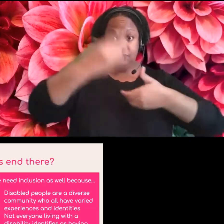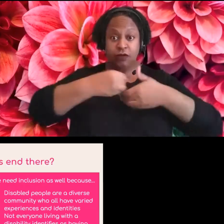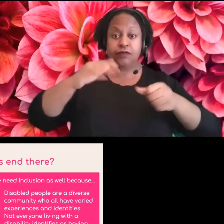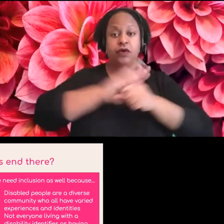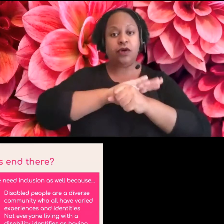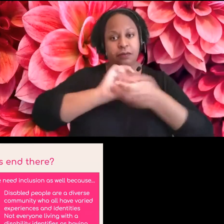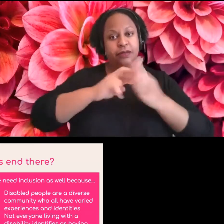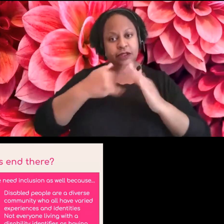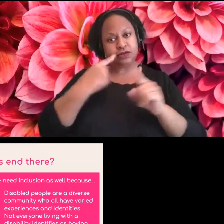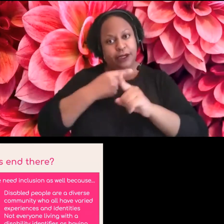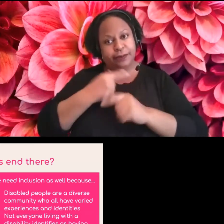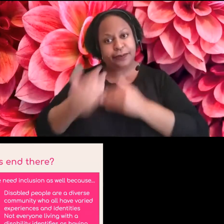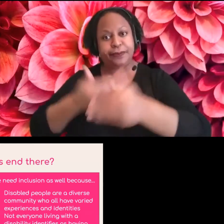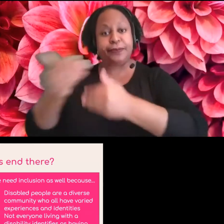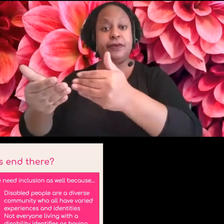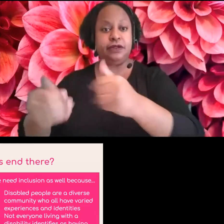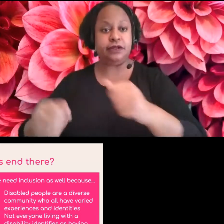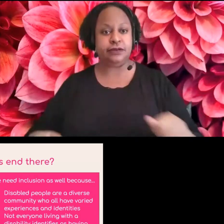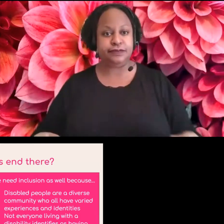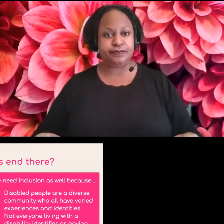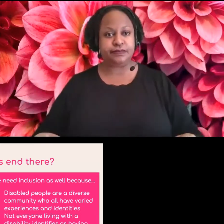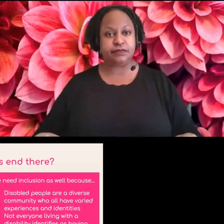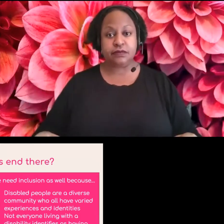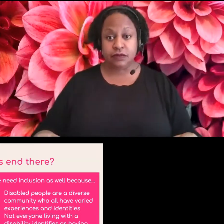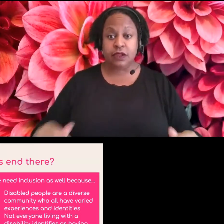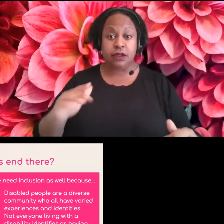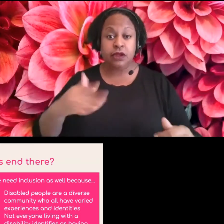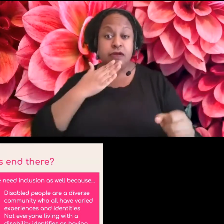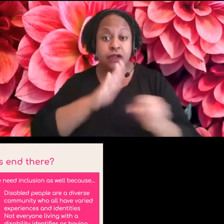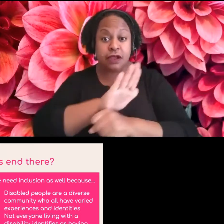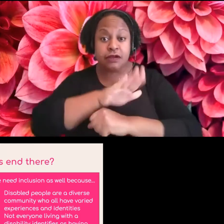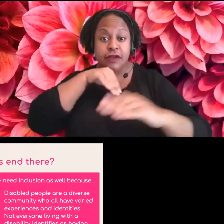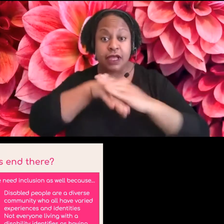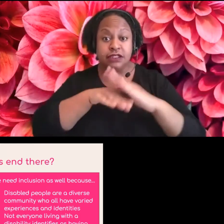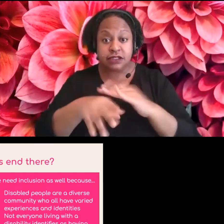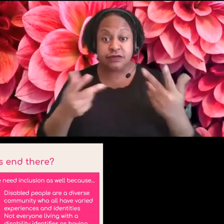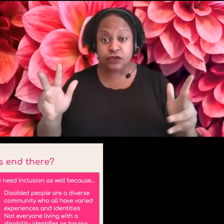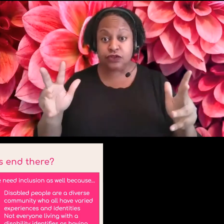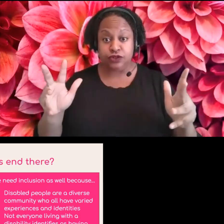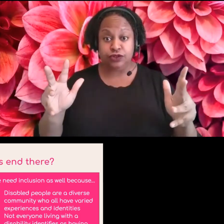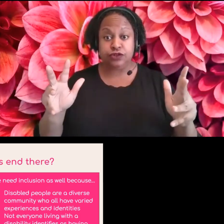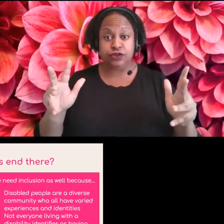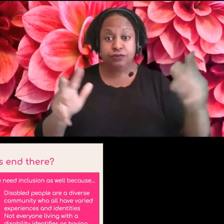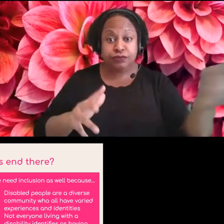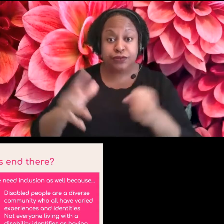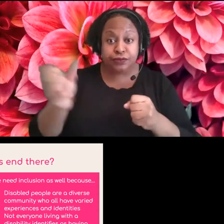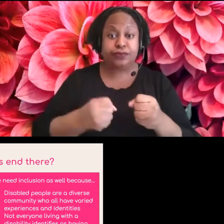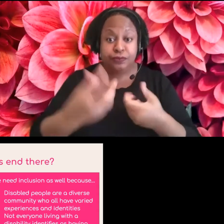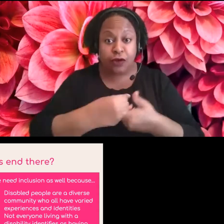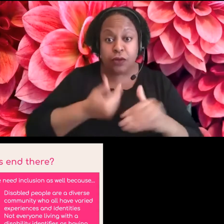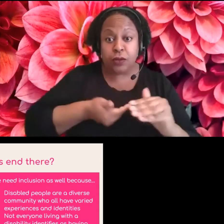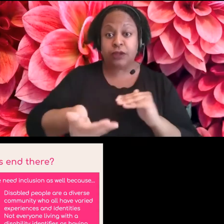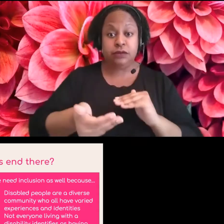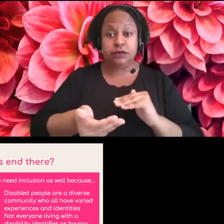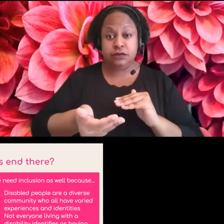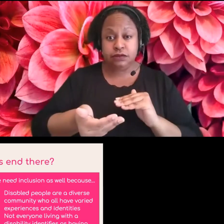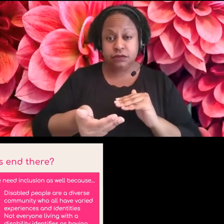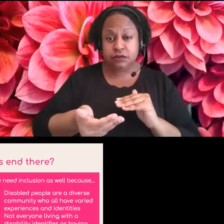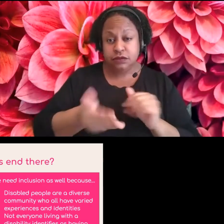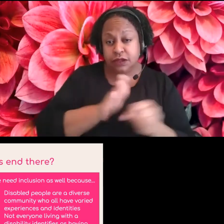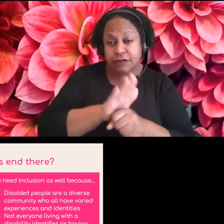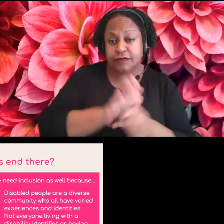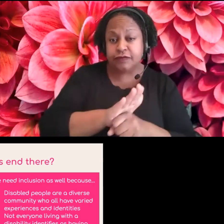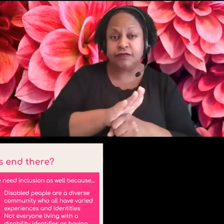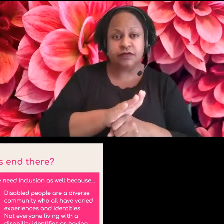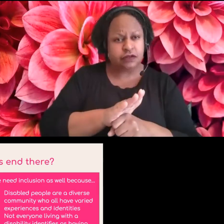So does access end there? No, access is extremely complicated while being very simple. Um,